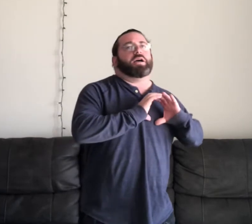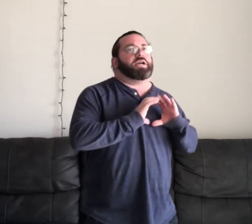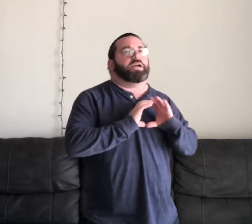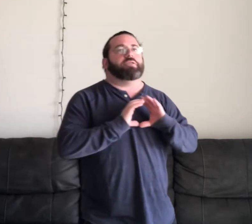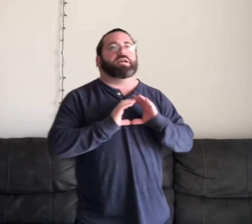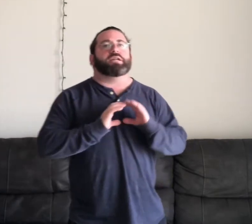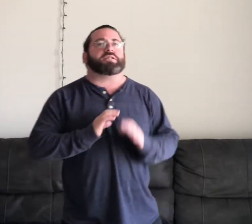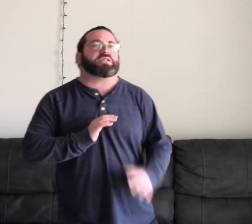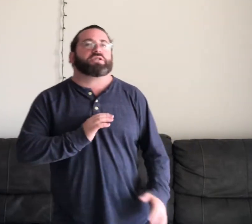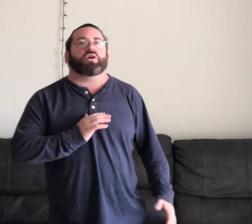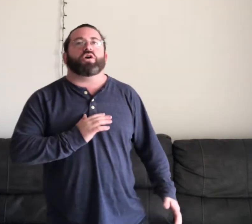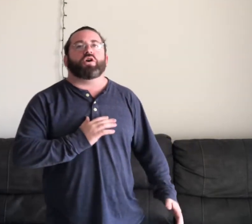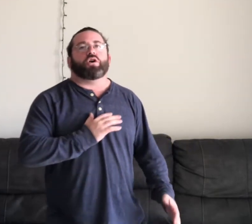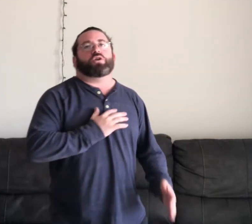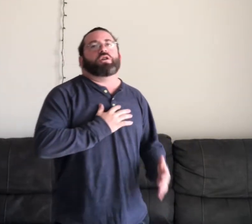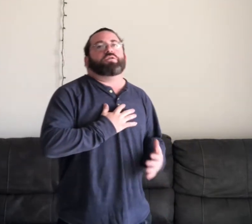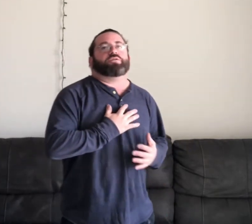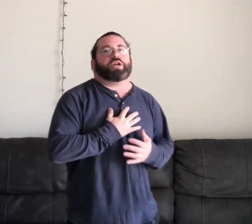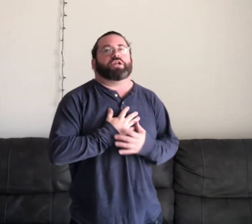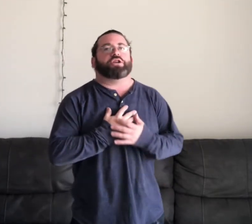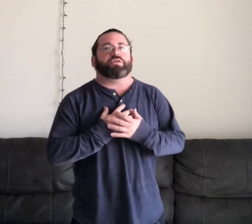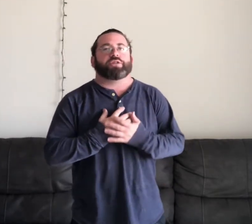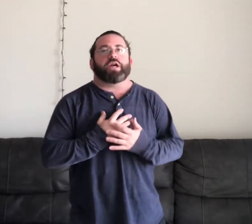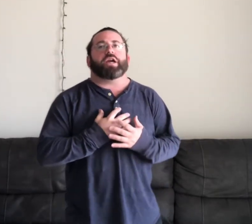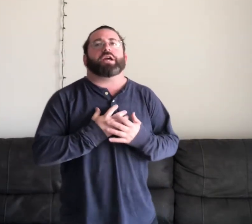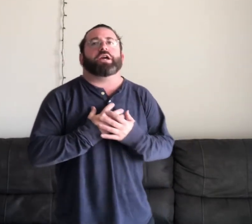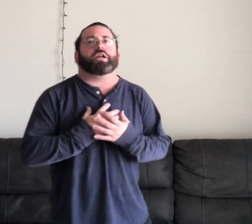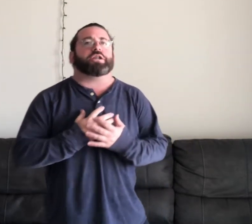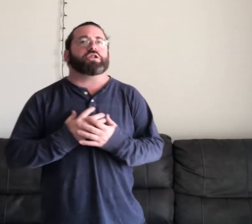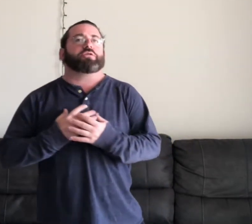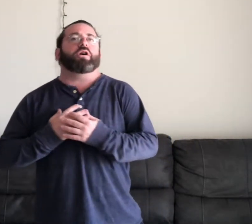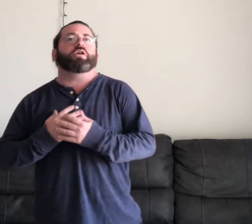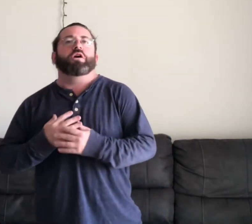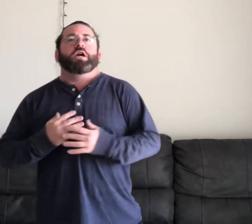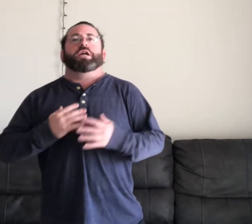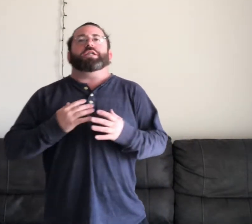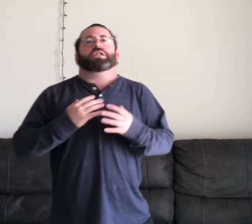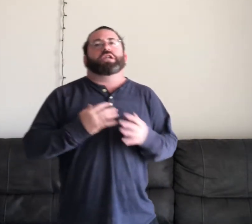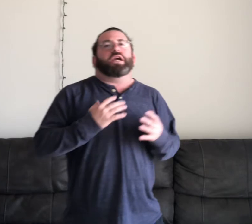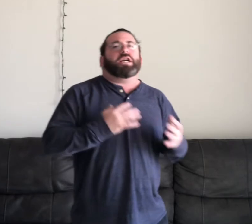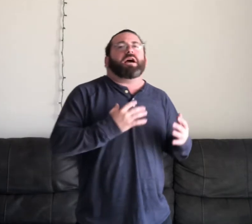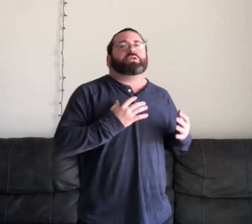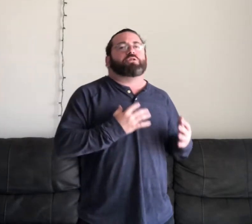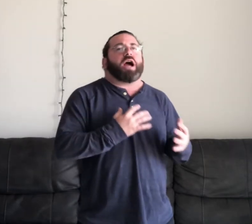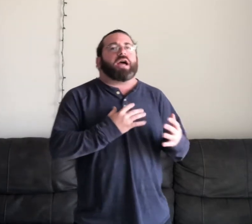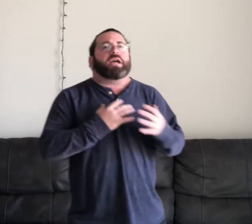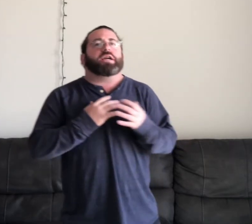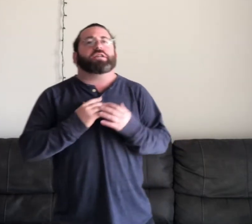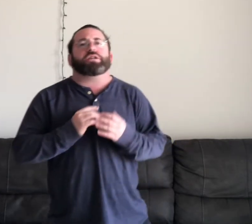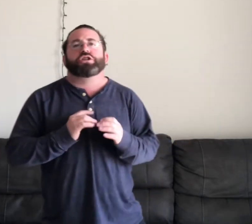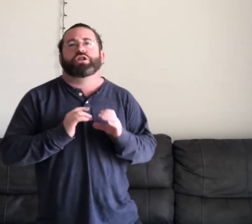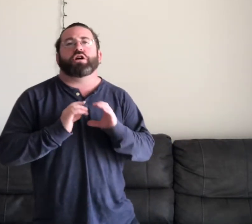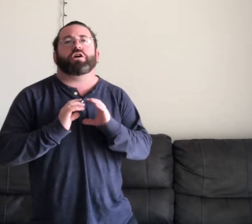you feel the same way And your shoulder